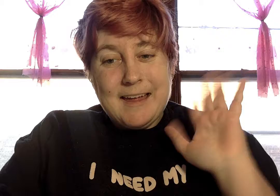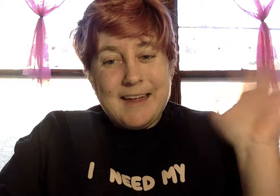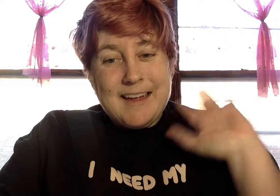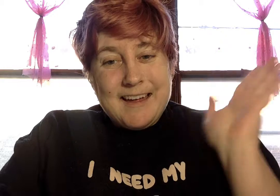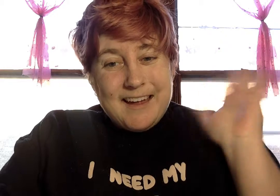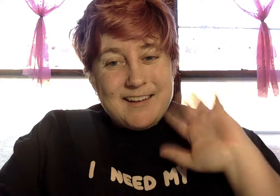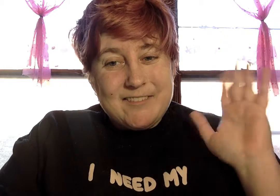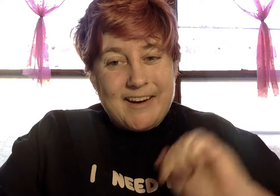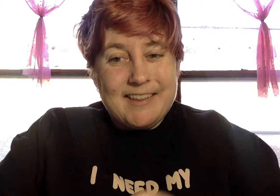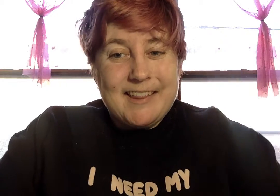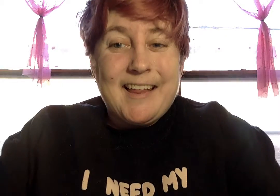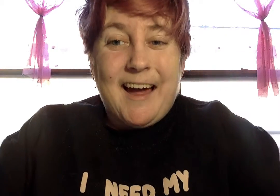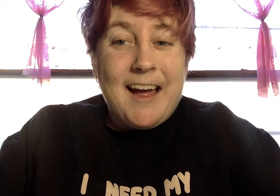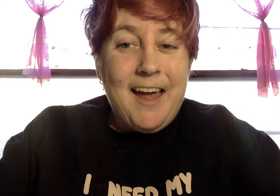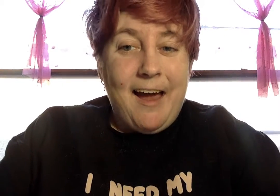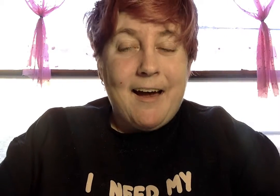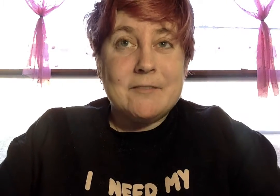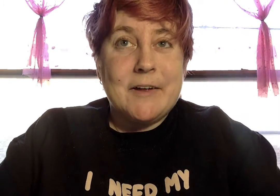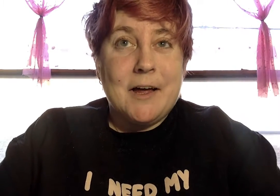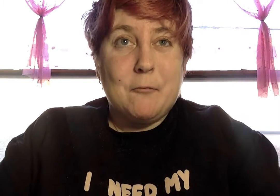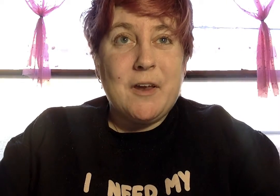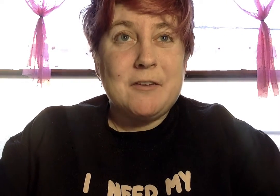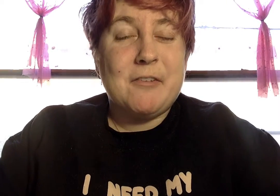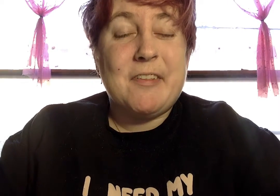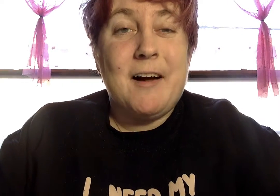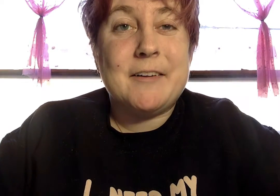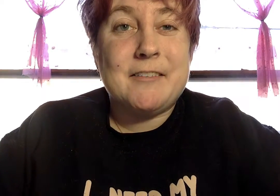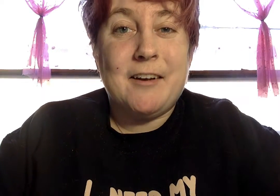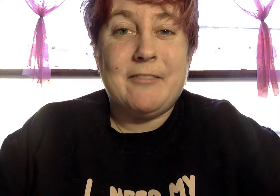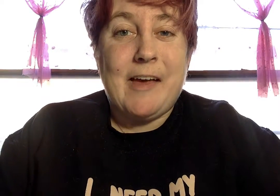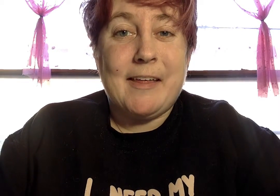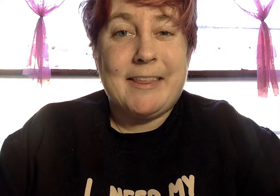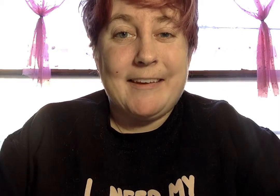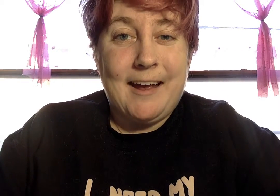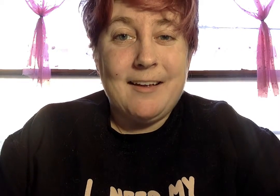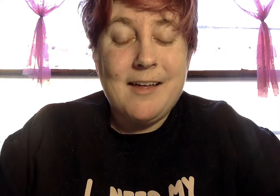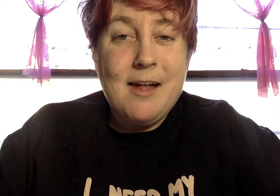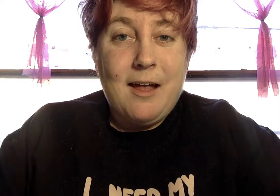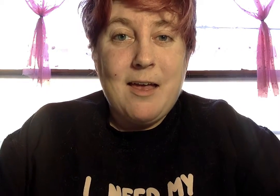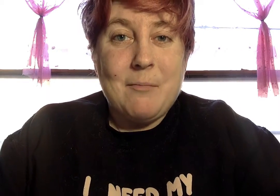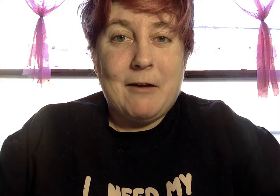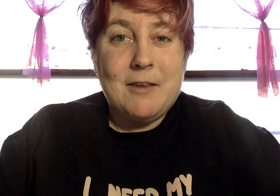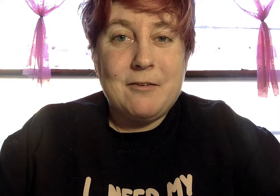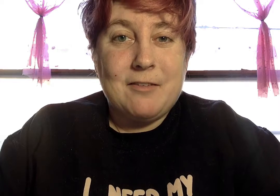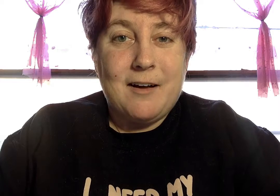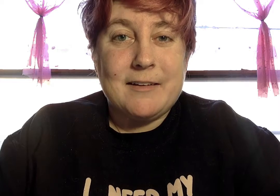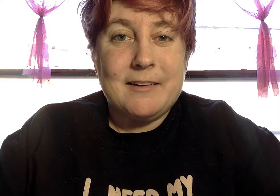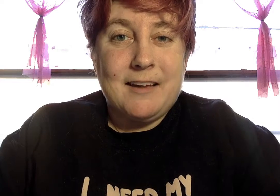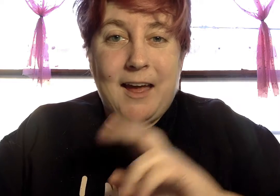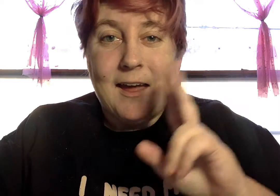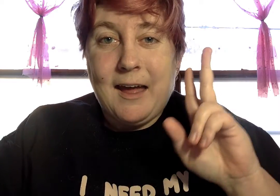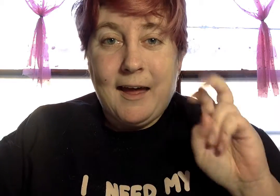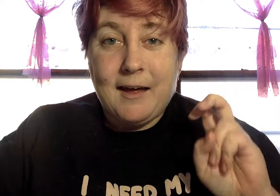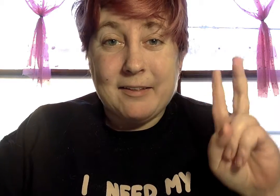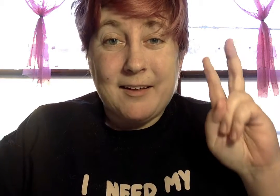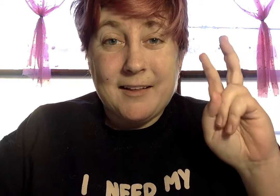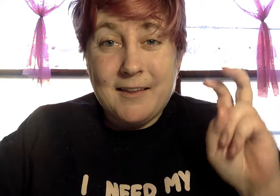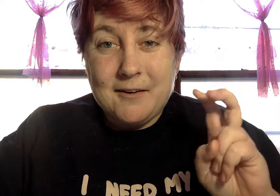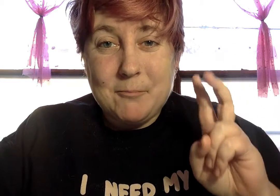Hi friends! I have a winter song to share with you guys today. And my winter song today has a little